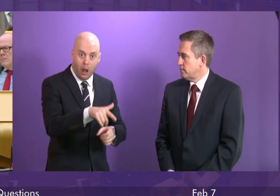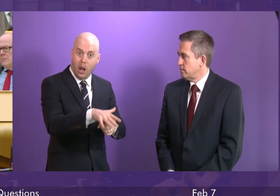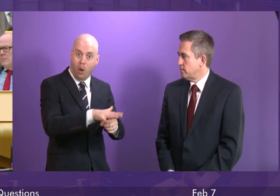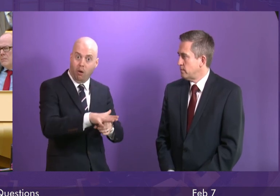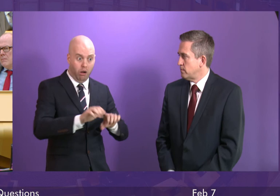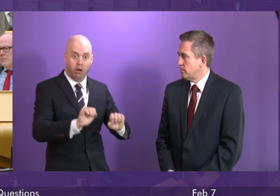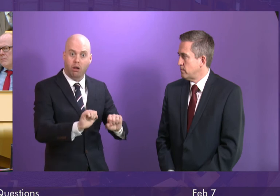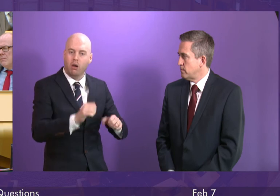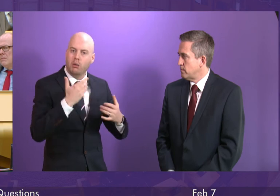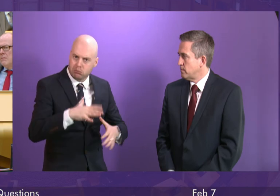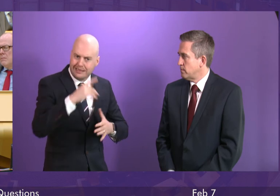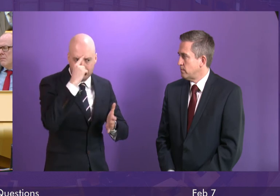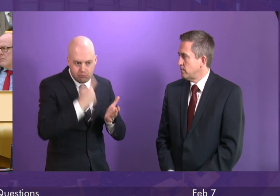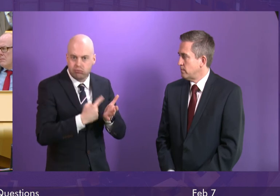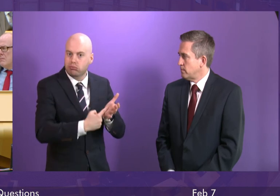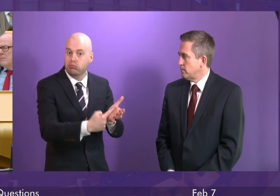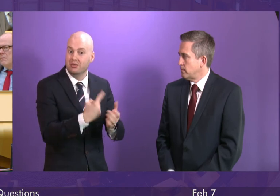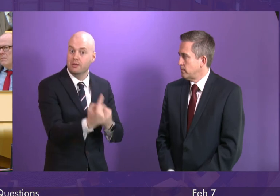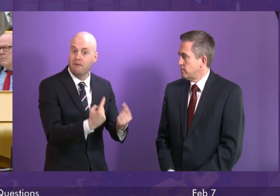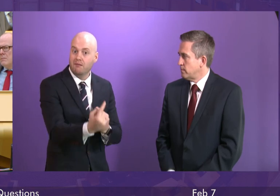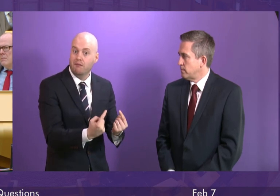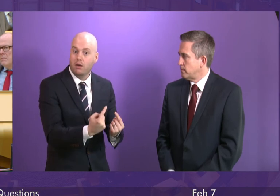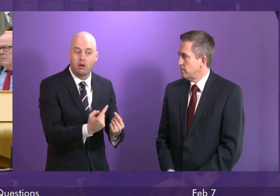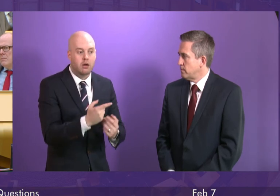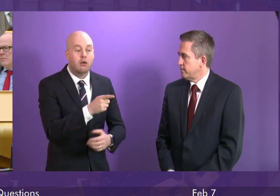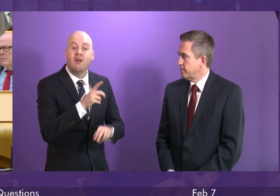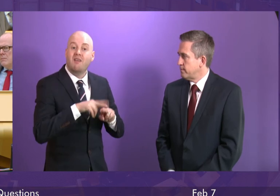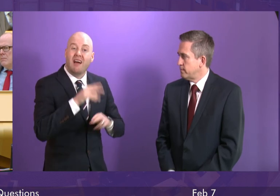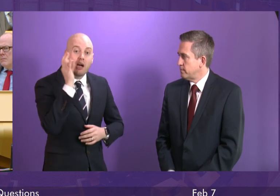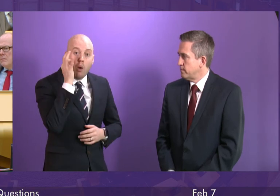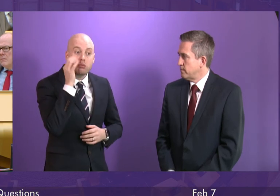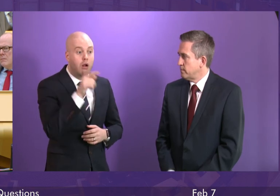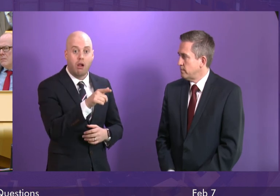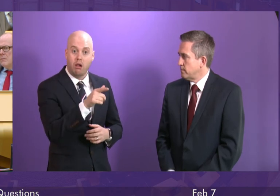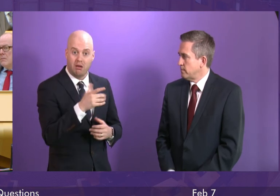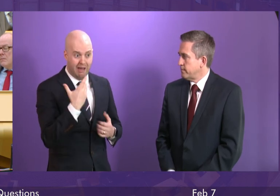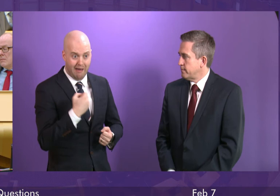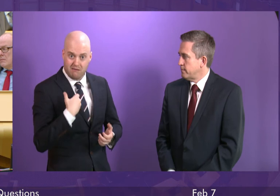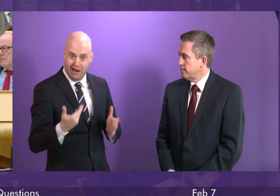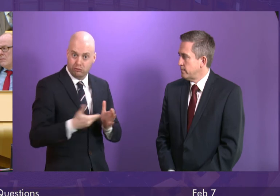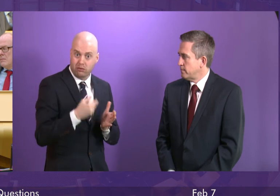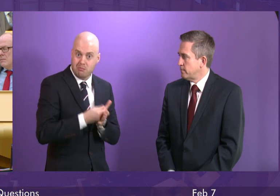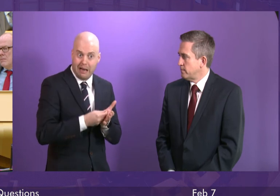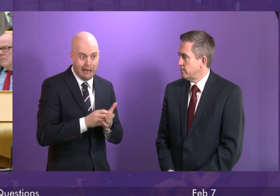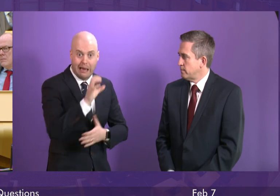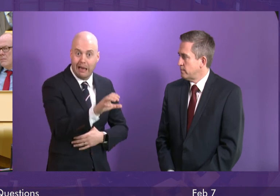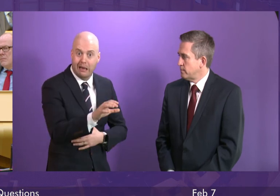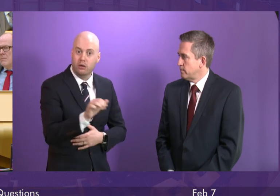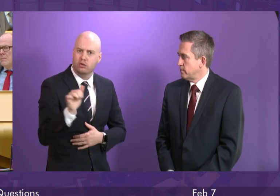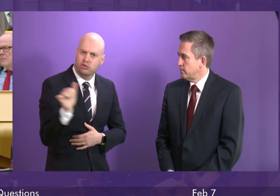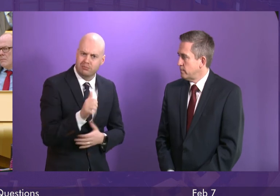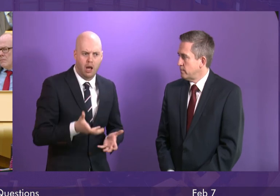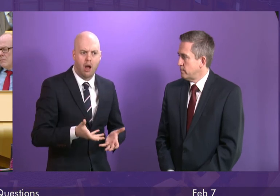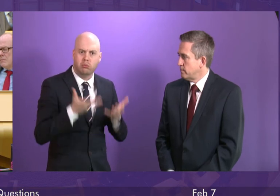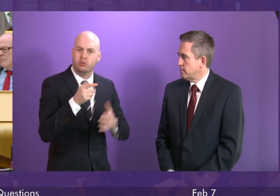by individual local authorities and when the spending power of Fyfe council is increasing by 5.8% I think it's up to Fyfe council to look